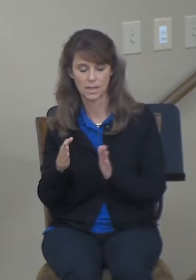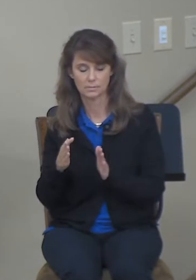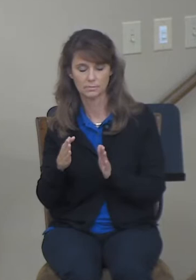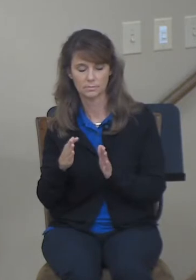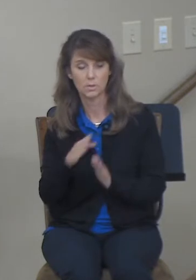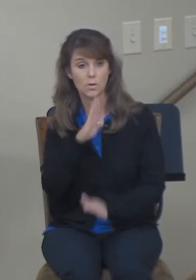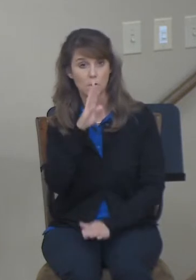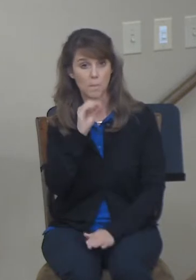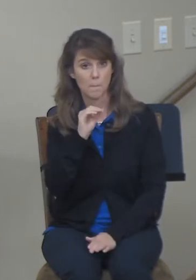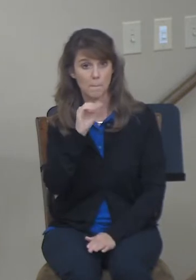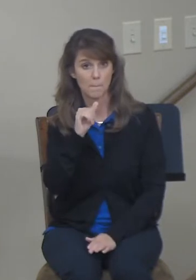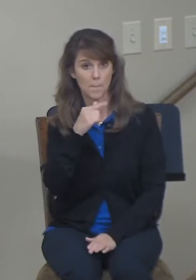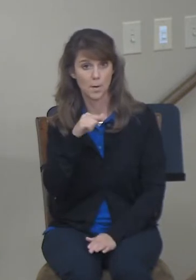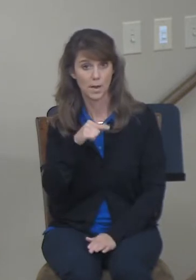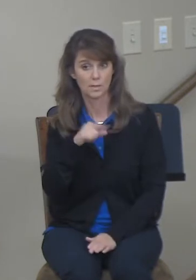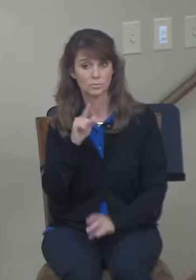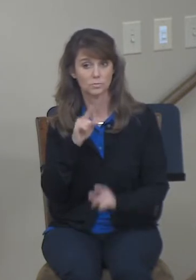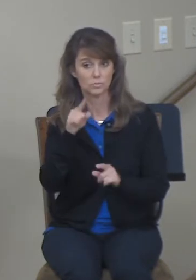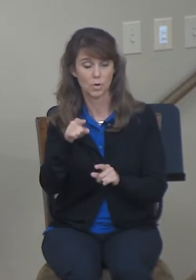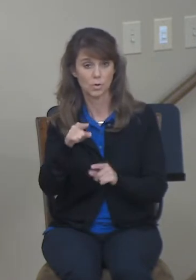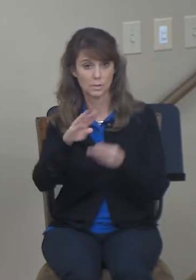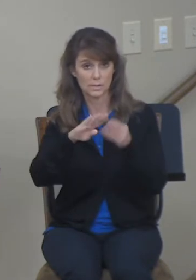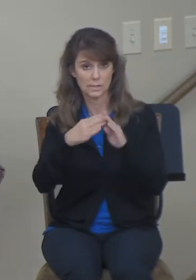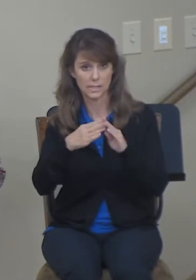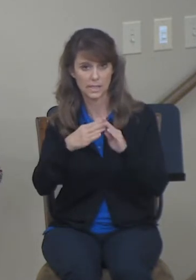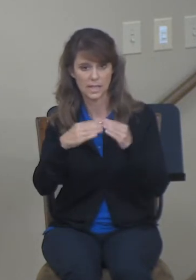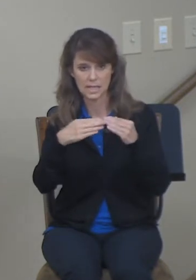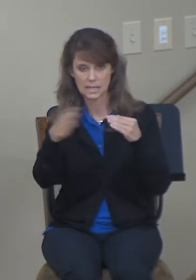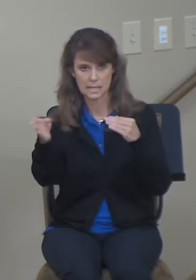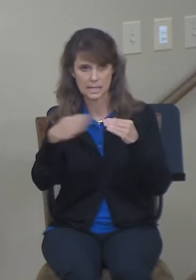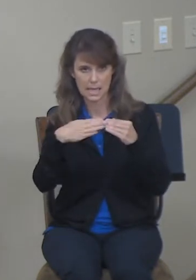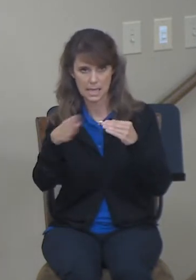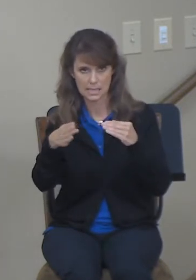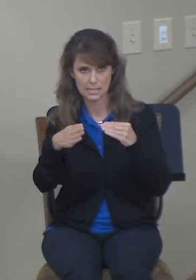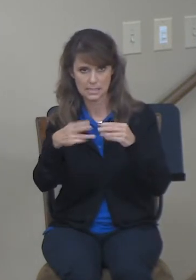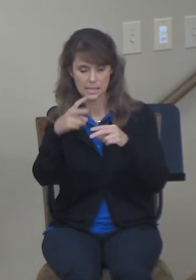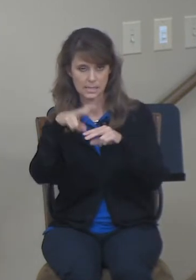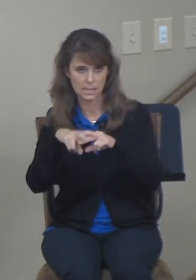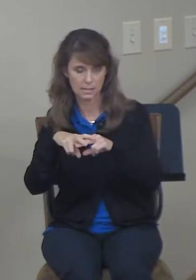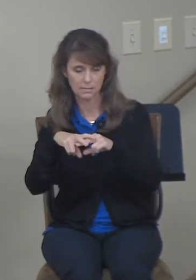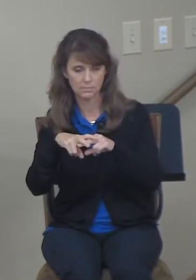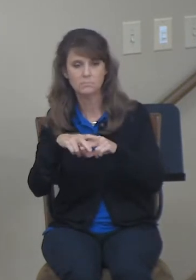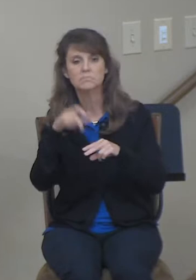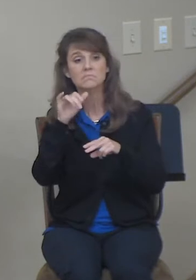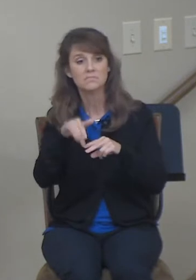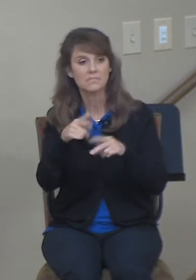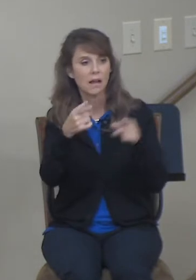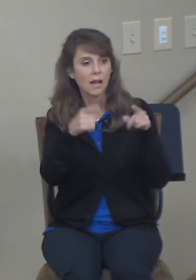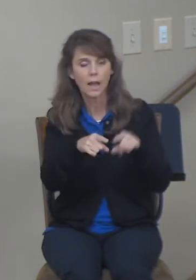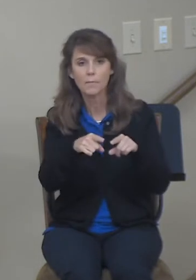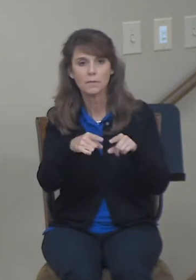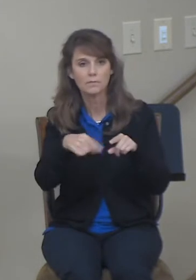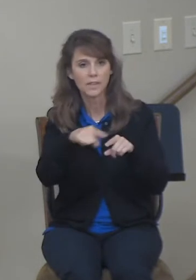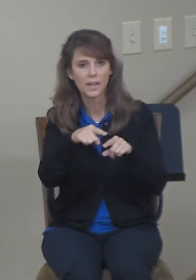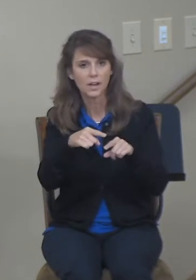and sets down there. As we well know, the gates of the city where the elders were gathered, the older men,